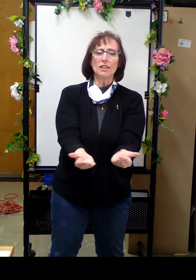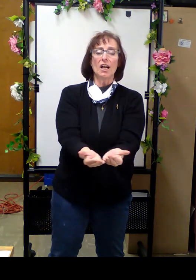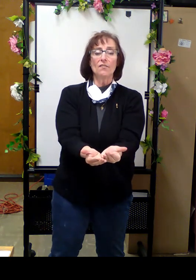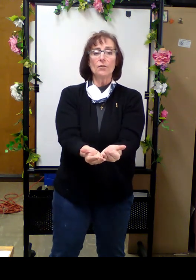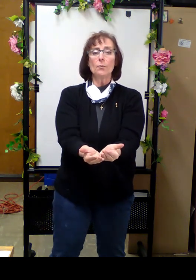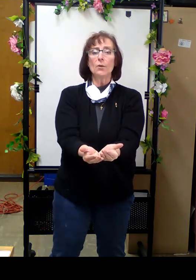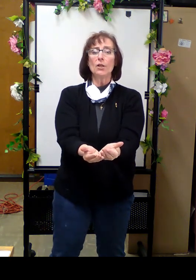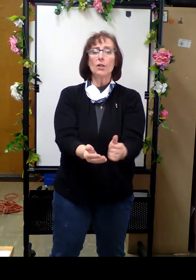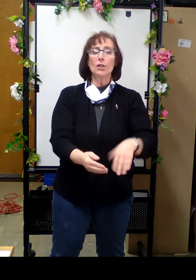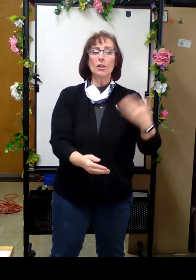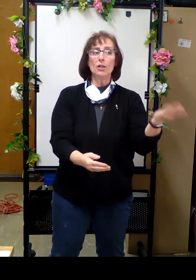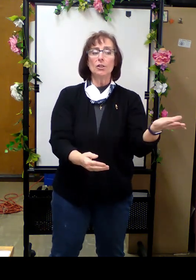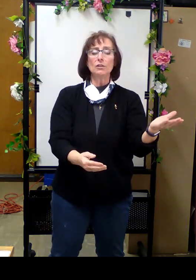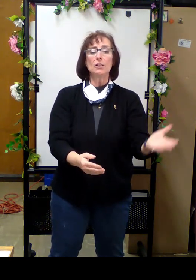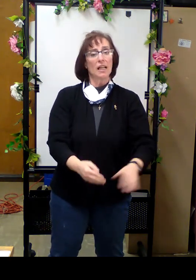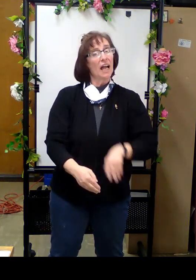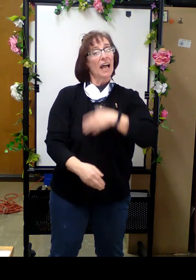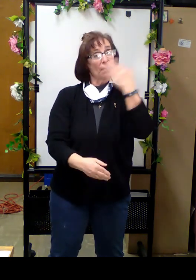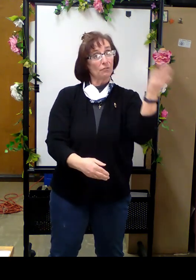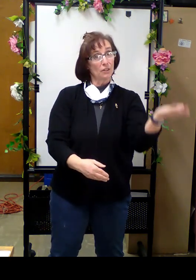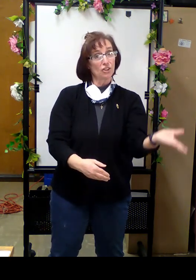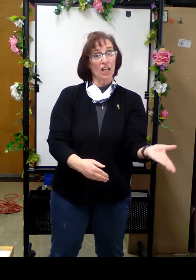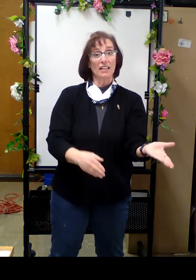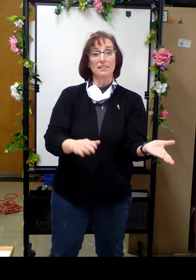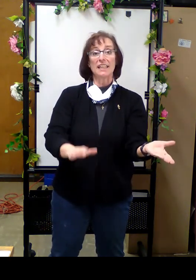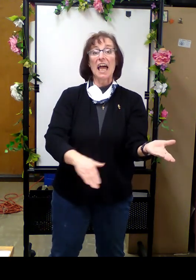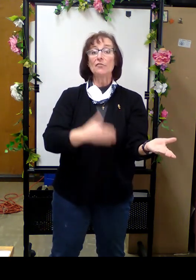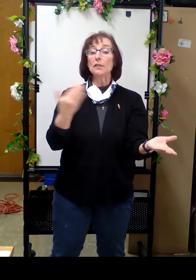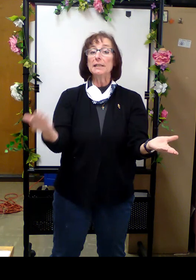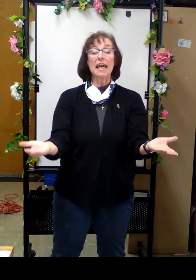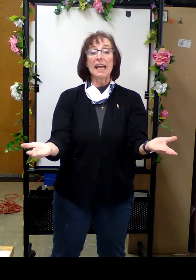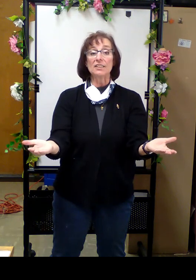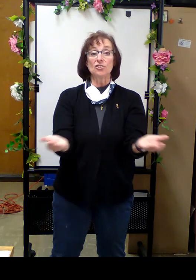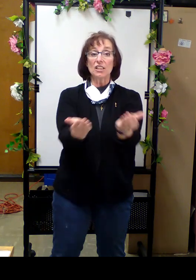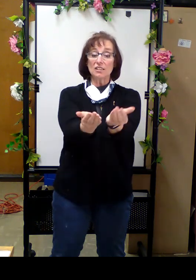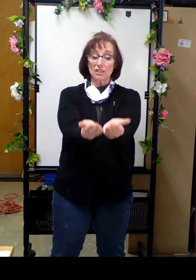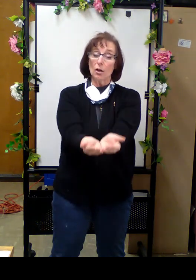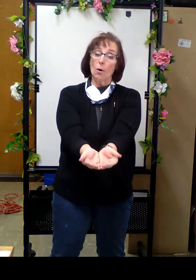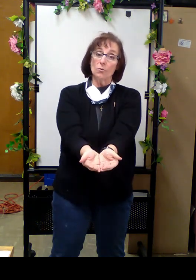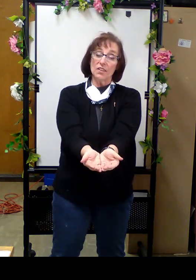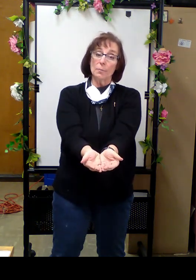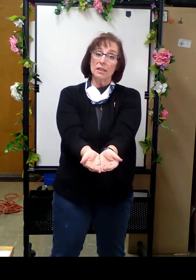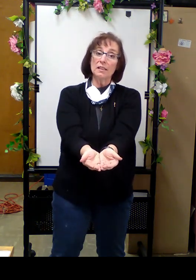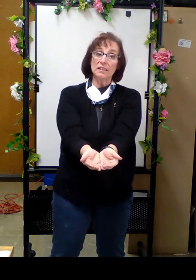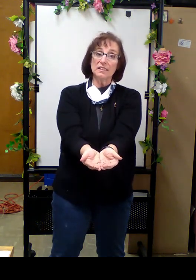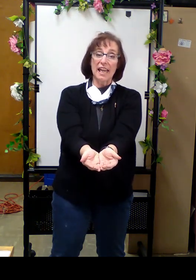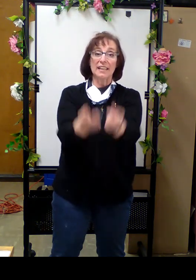of the world. Every child in every land, Jesus holds them in his hand.